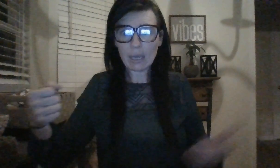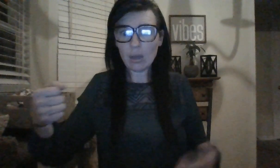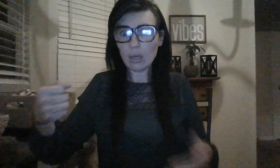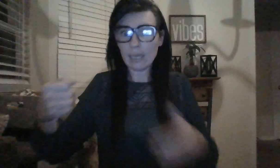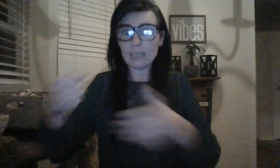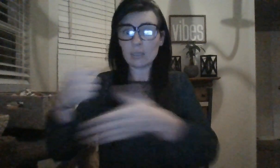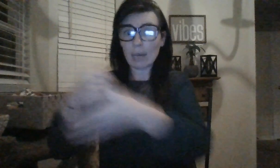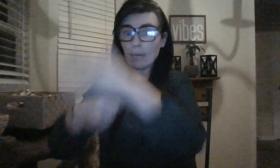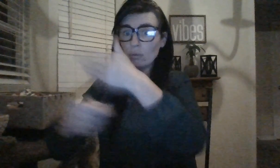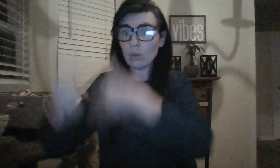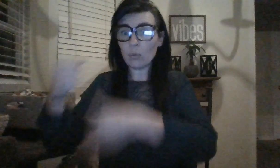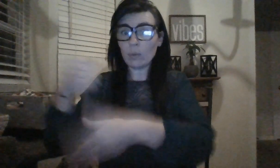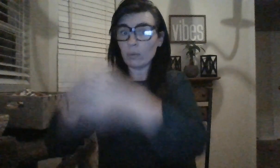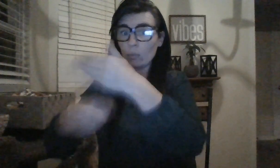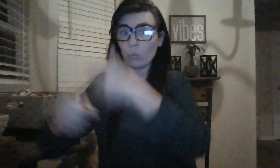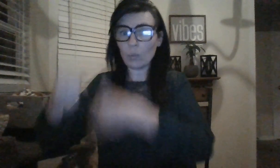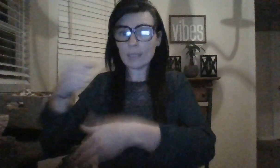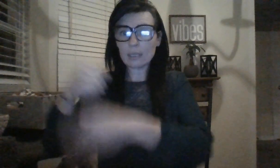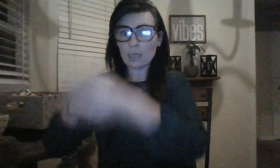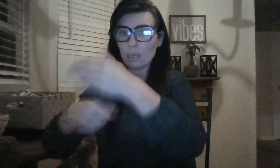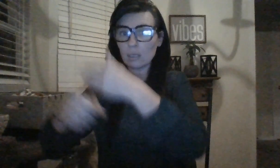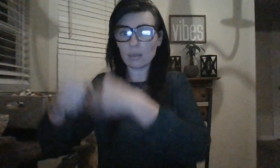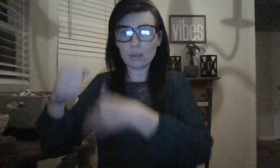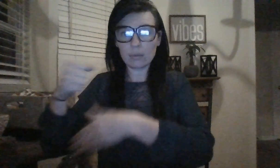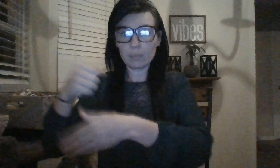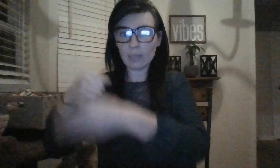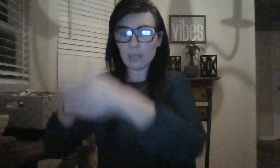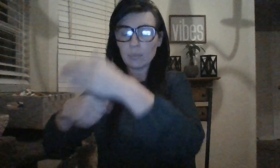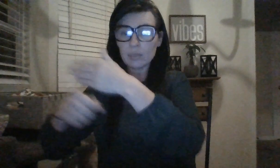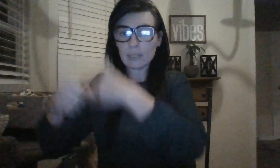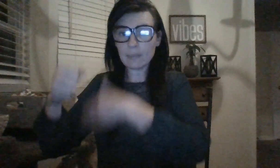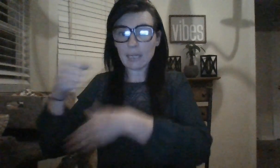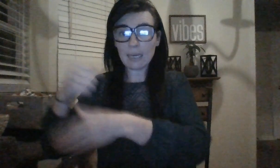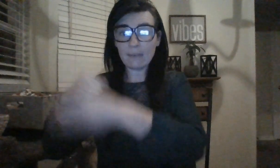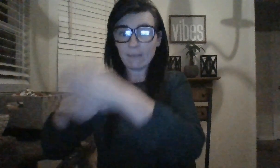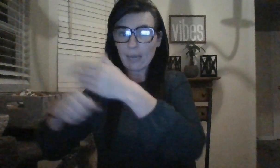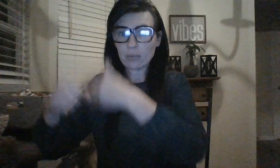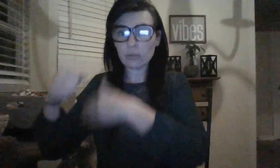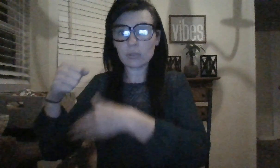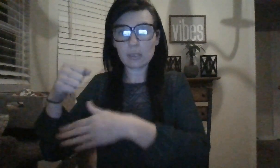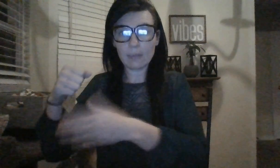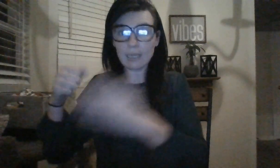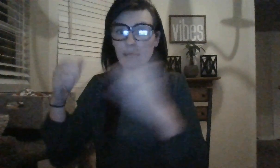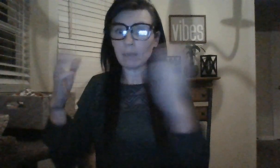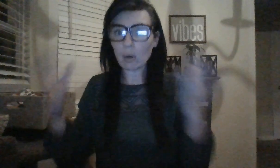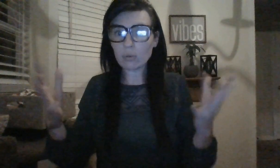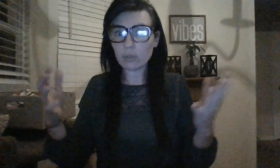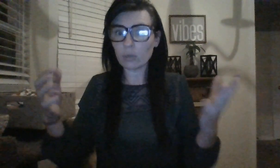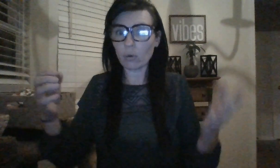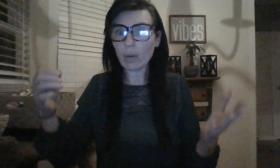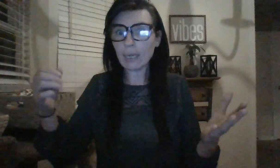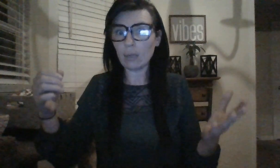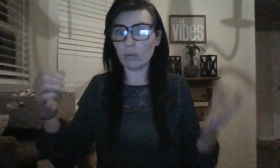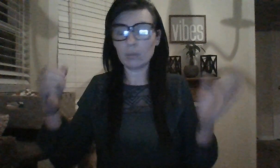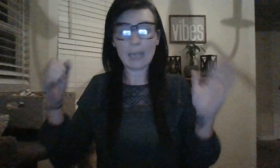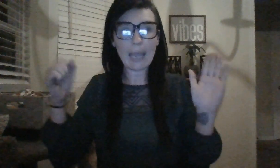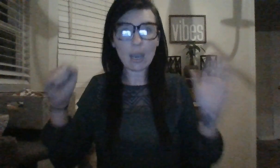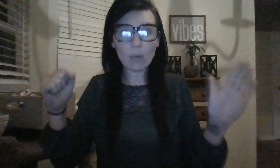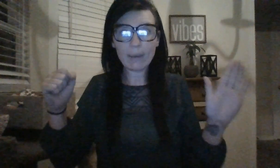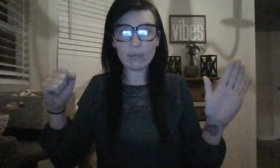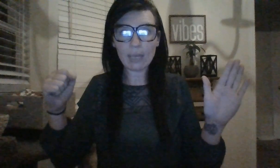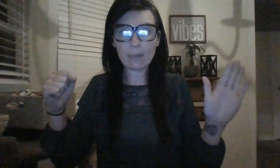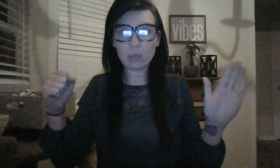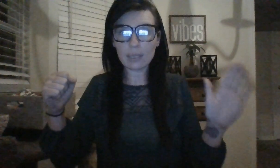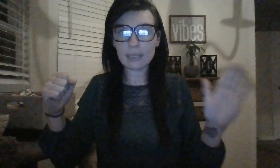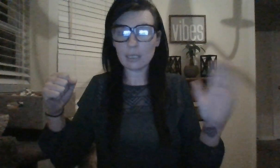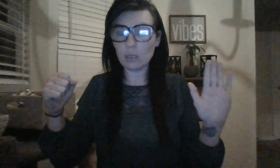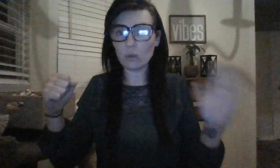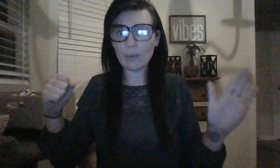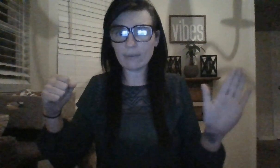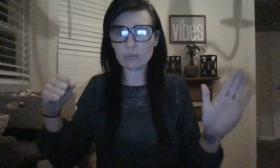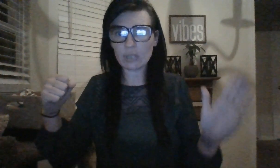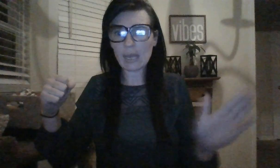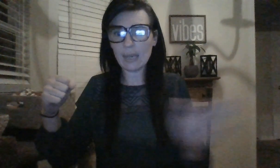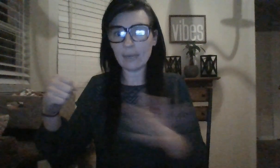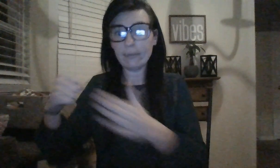My God. So I don't know what's going to be the precipitating factors to make it burn to the ground. However, that plugs into whoever's life.